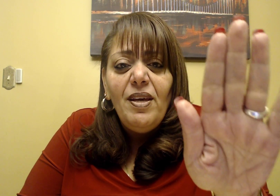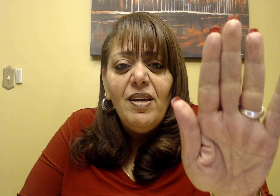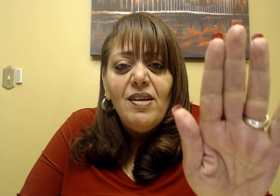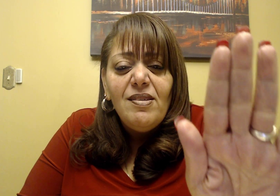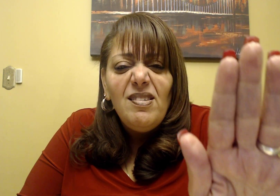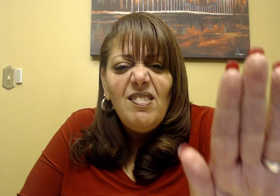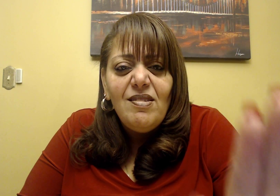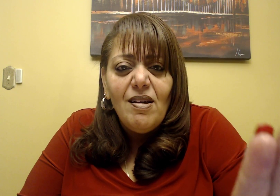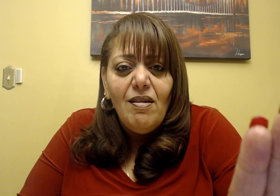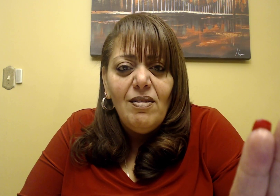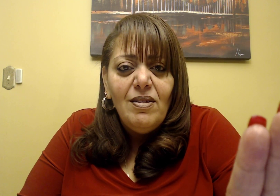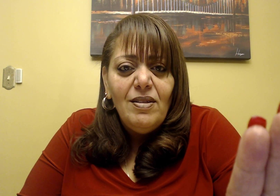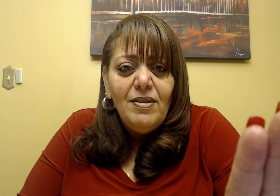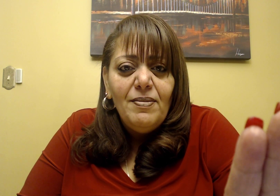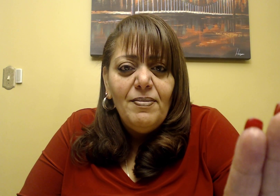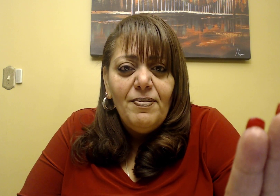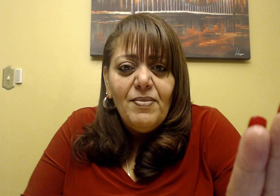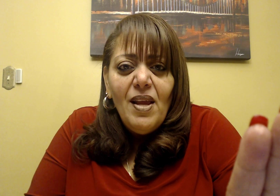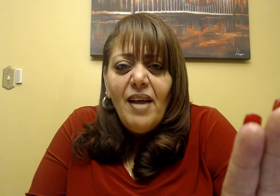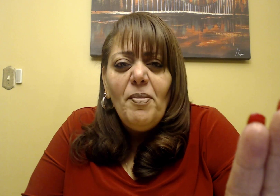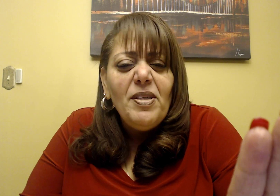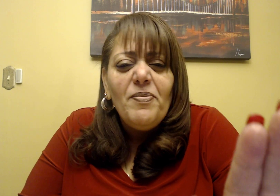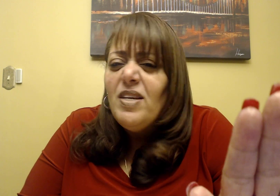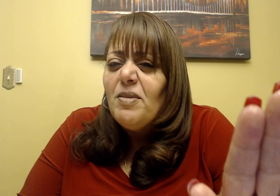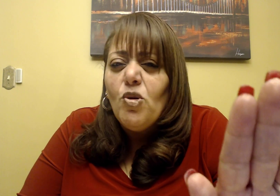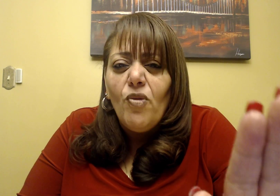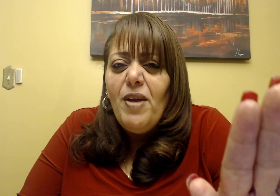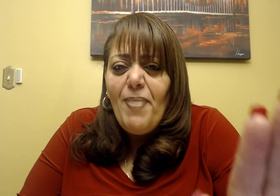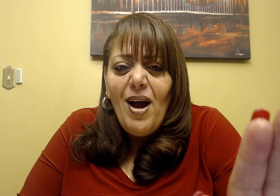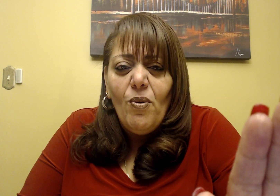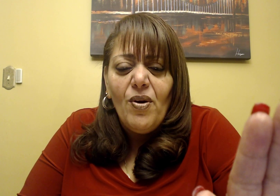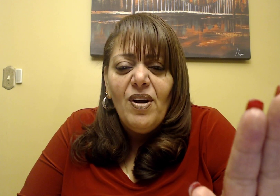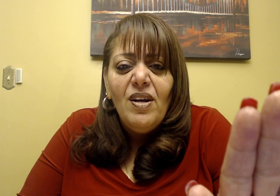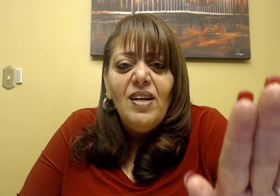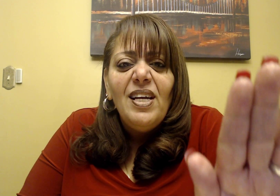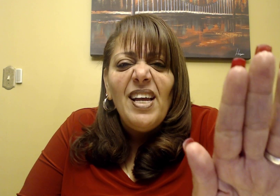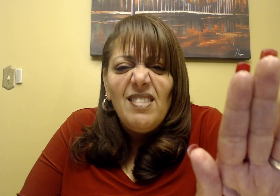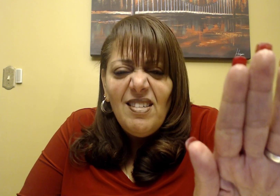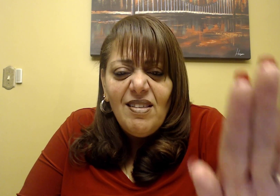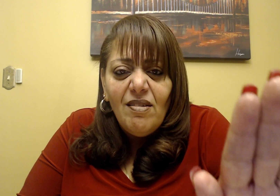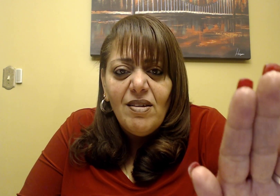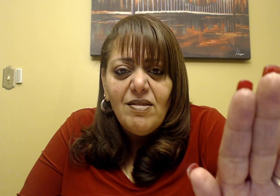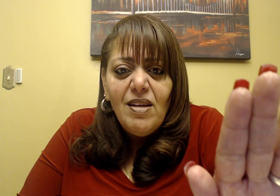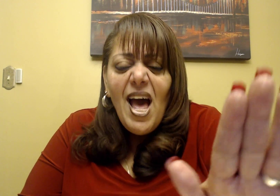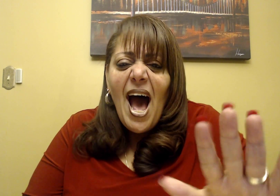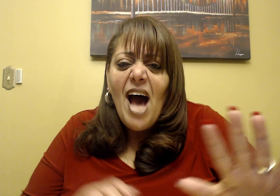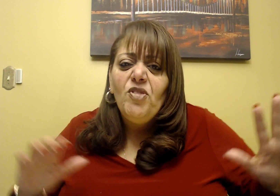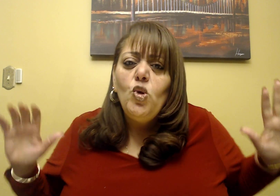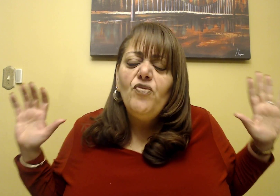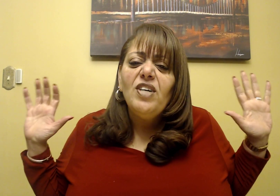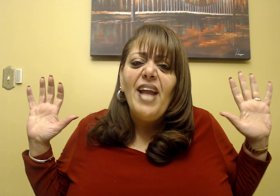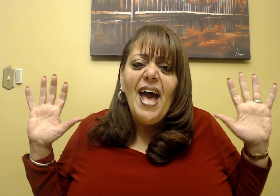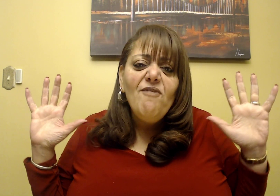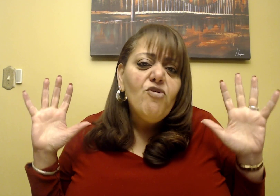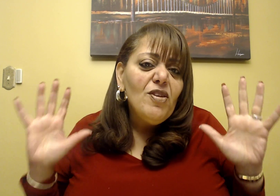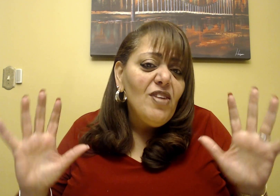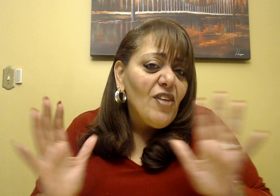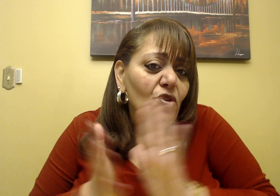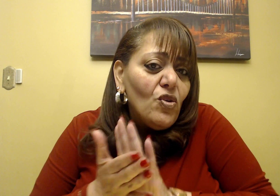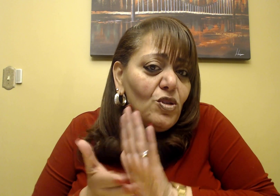still. And let me tell you, there's some great power in stillness. After you've done everything that you know to do,